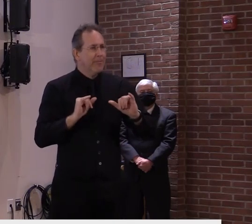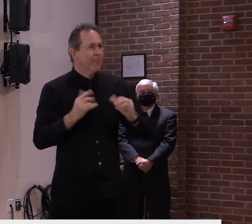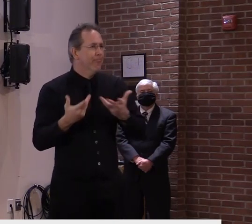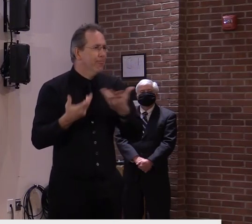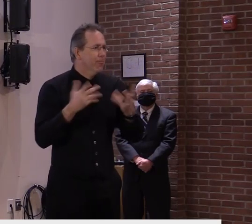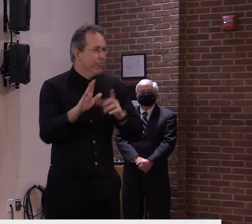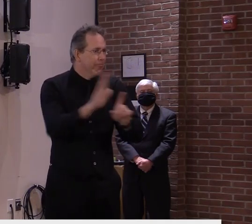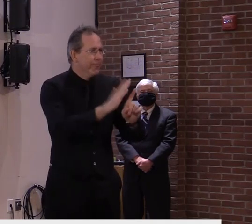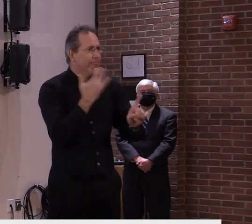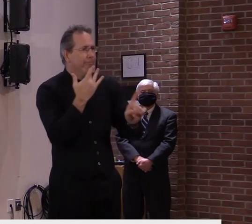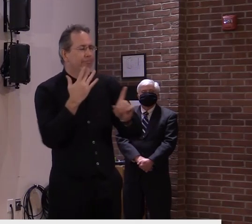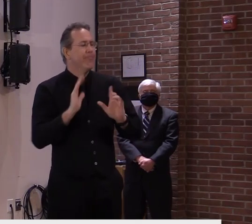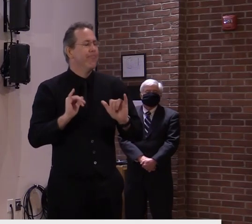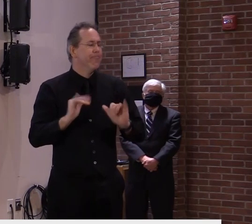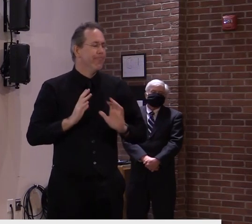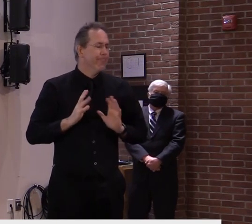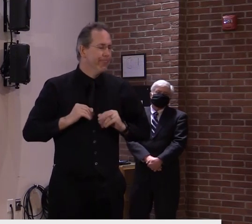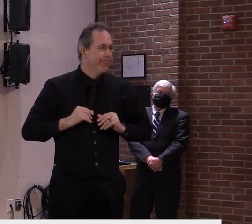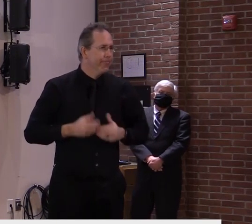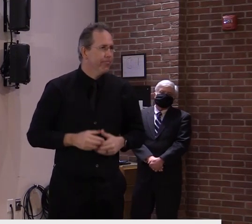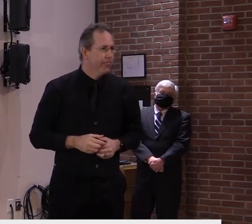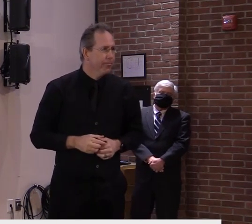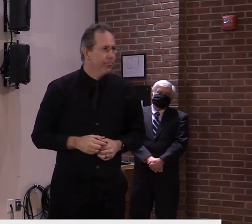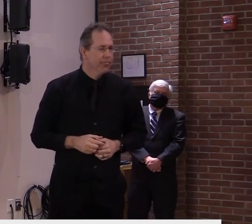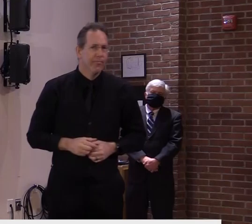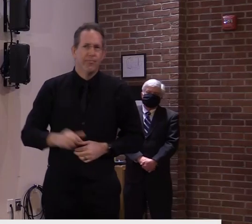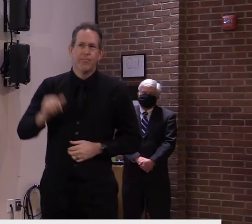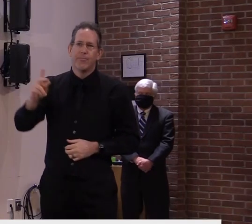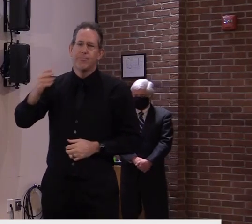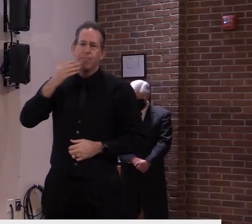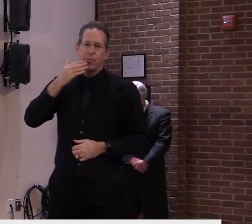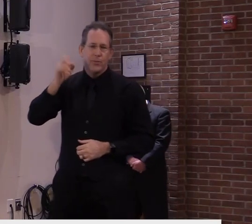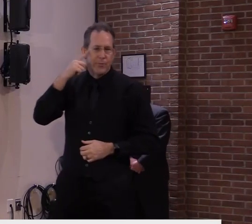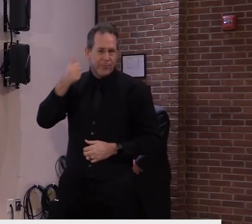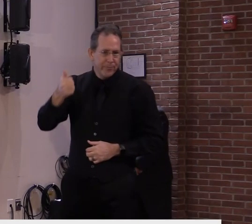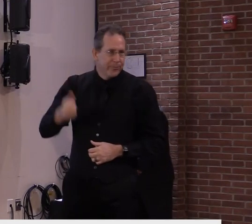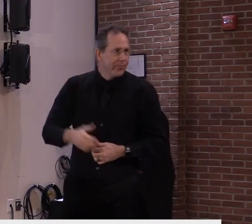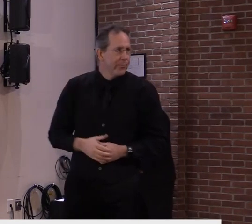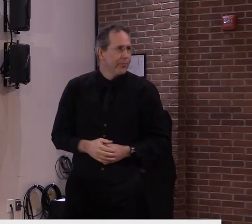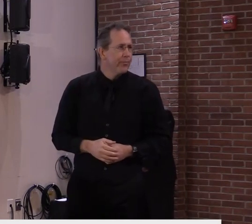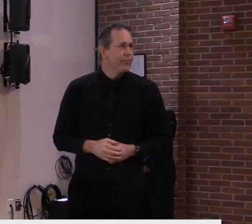Thank you, Governor. Pam Davis, the Vermont Journal.